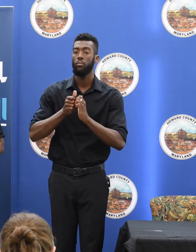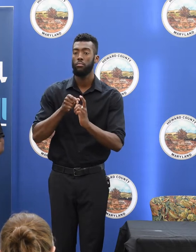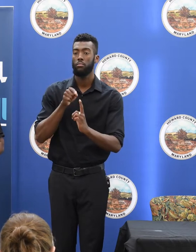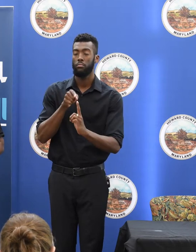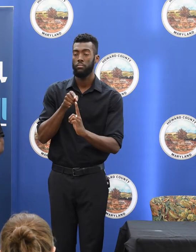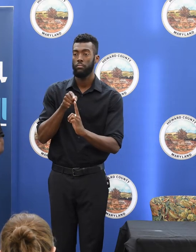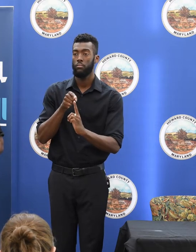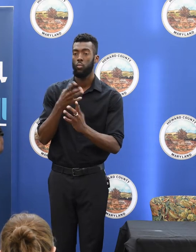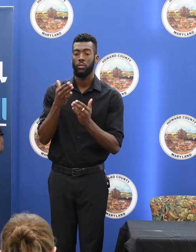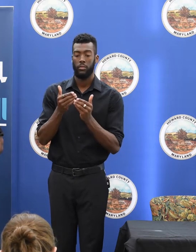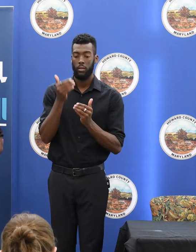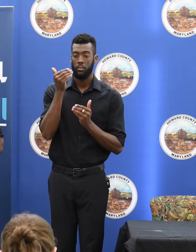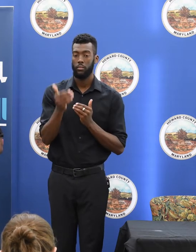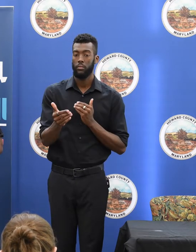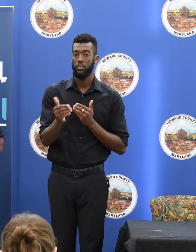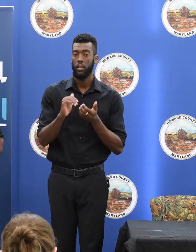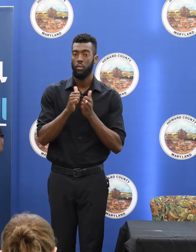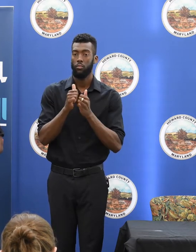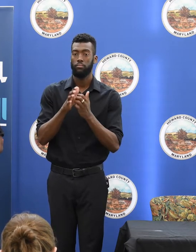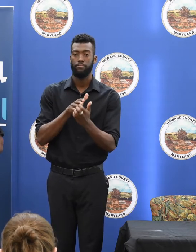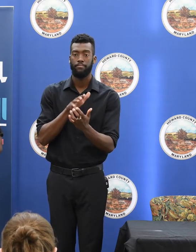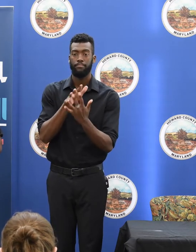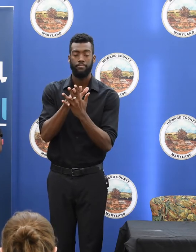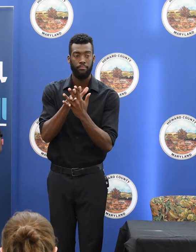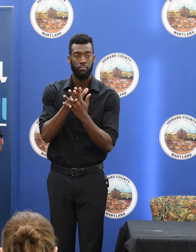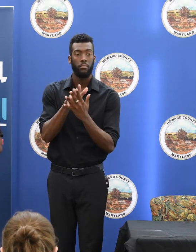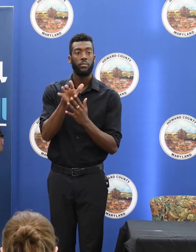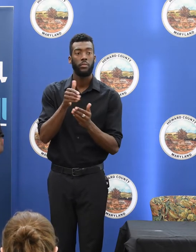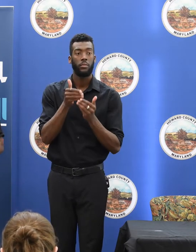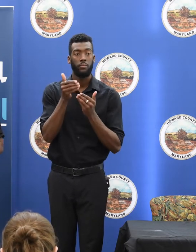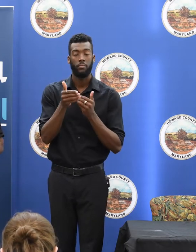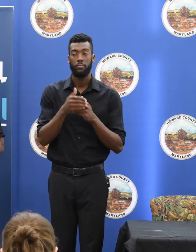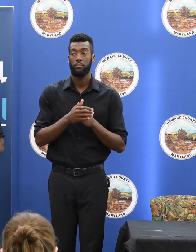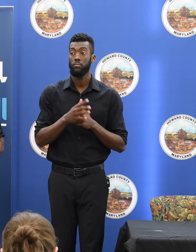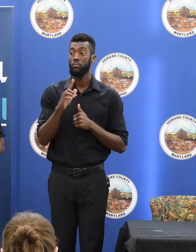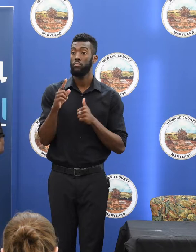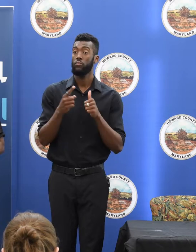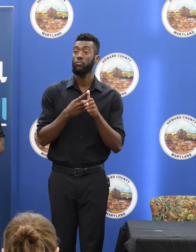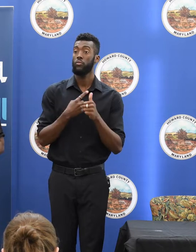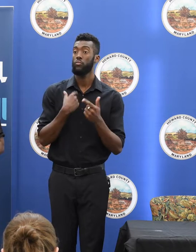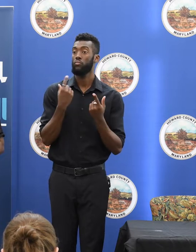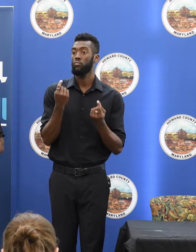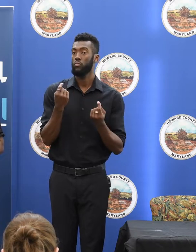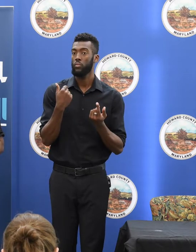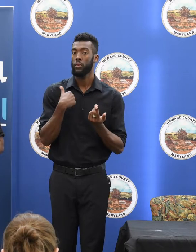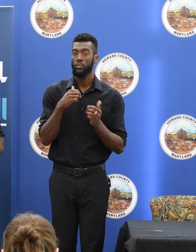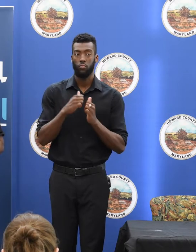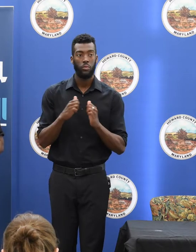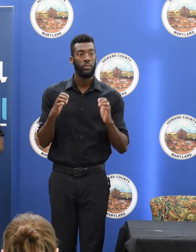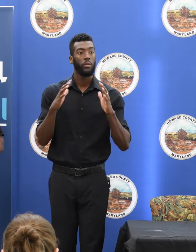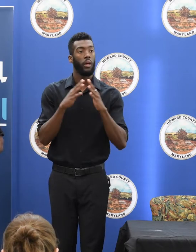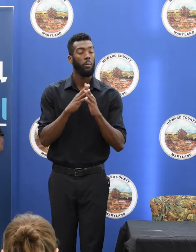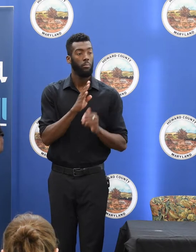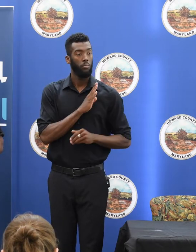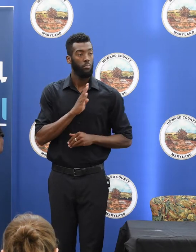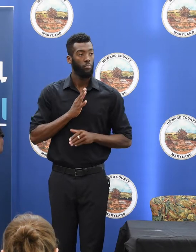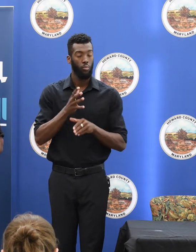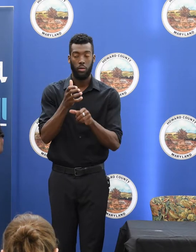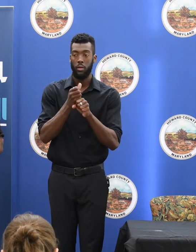the next steps for how do we go ahead and implement that. Well, the first thing we had to do is stand up the board, stand up an organization, get offices,